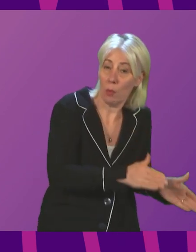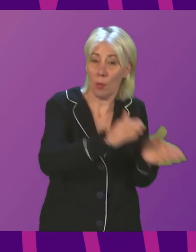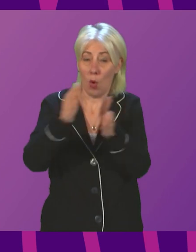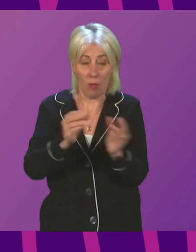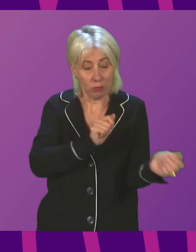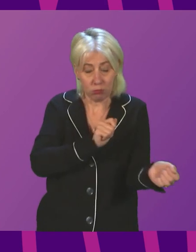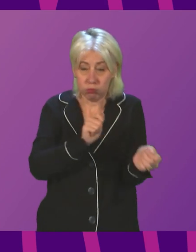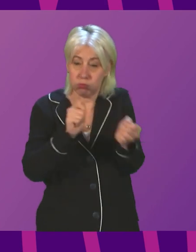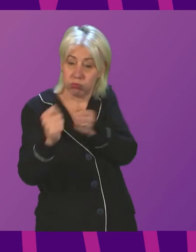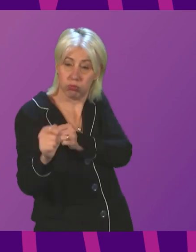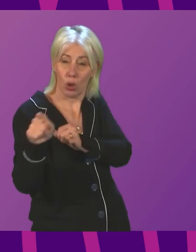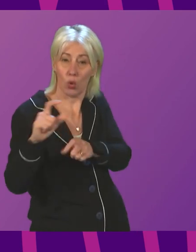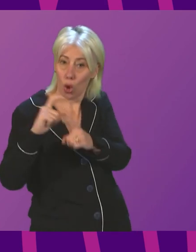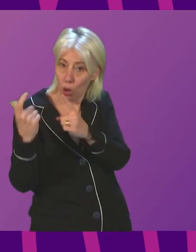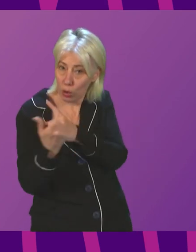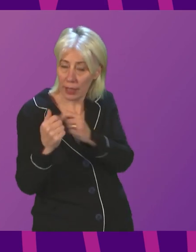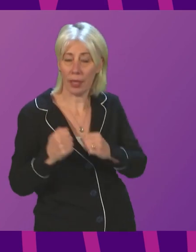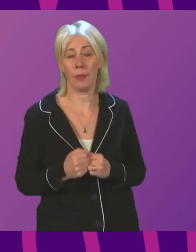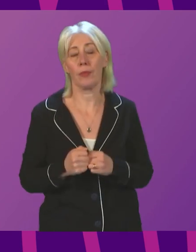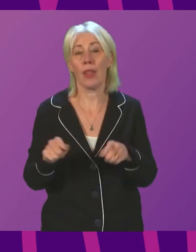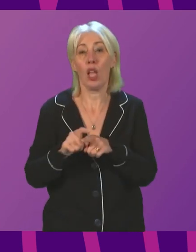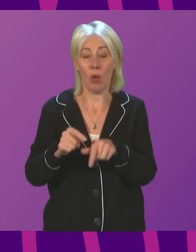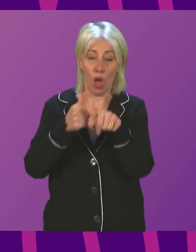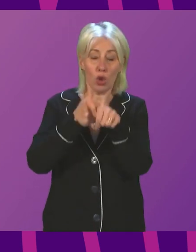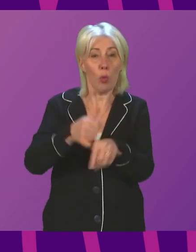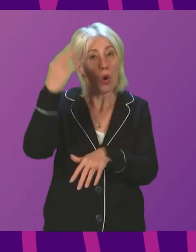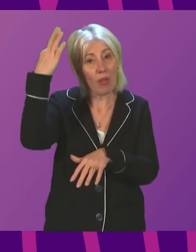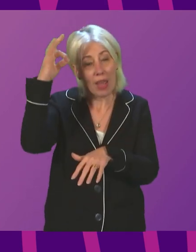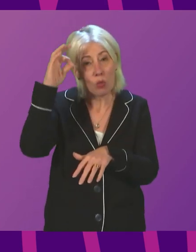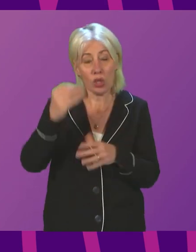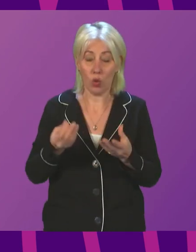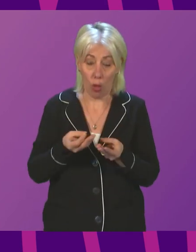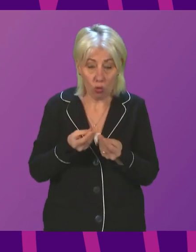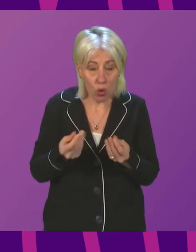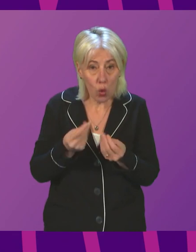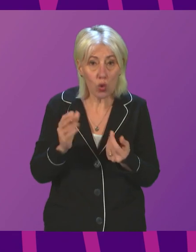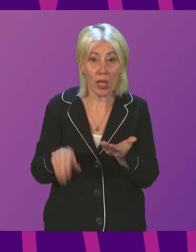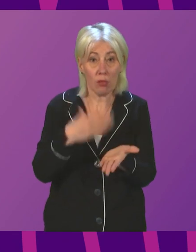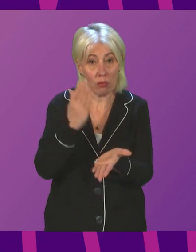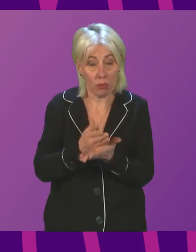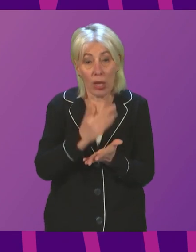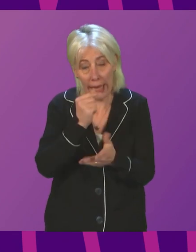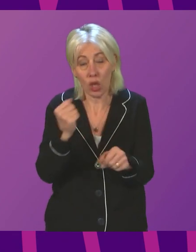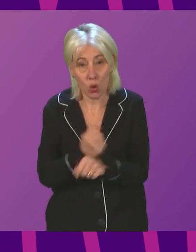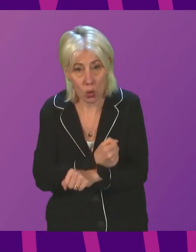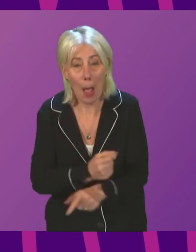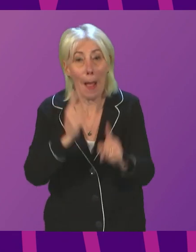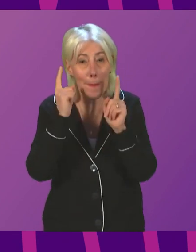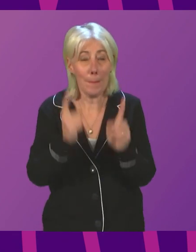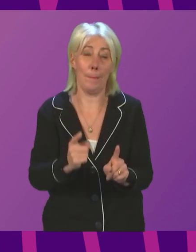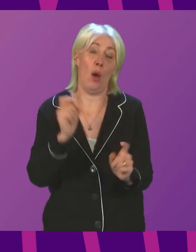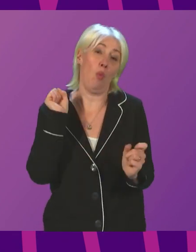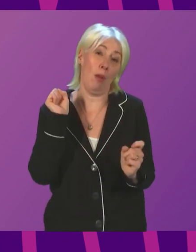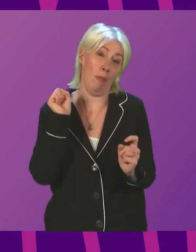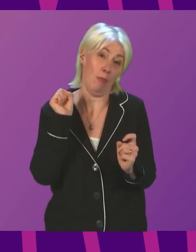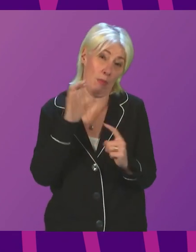community. We are supporting local authorities with the resources to enable them to do that. But one of the consistent points of